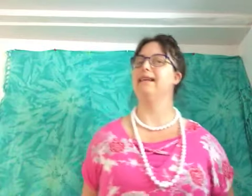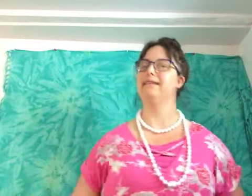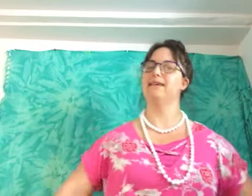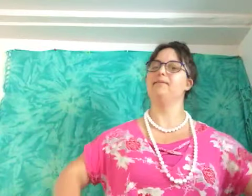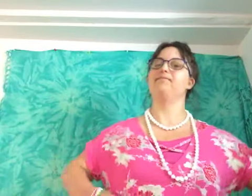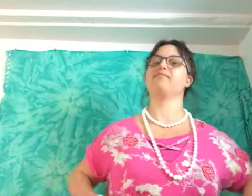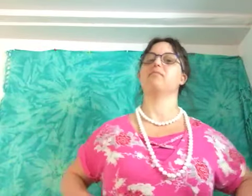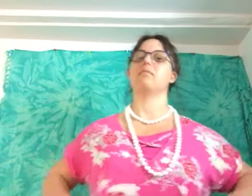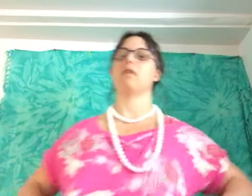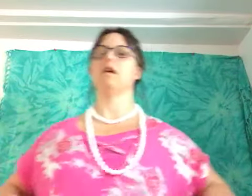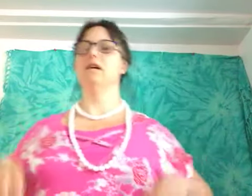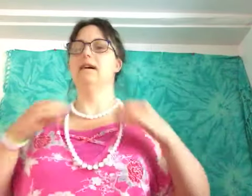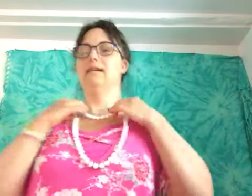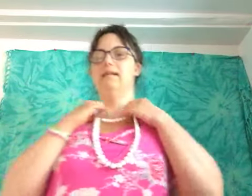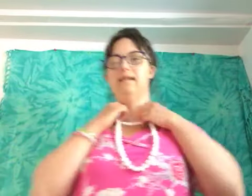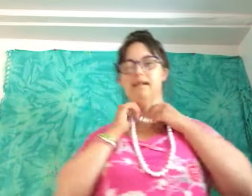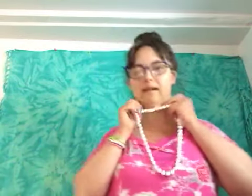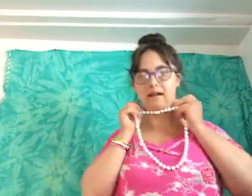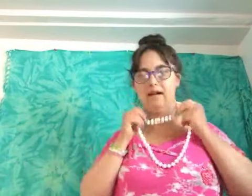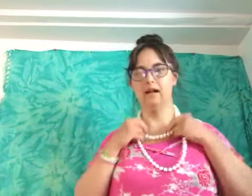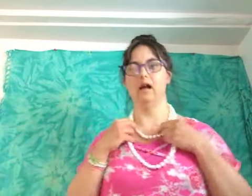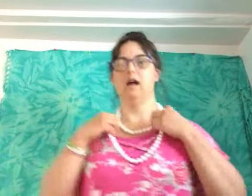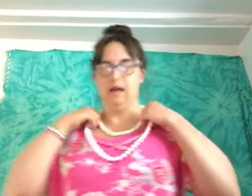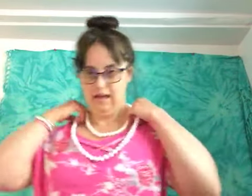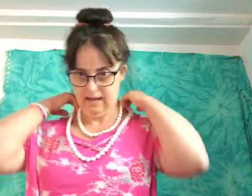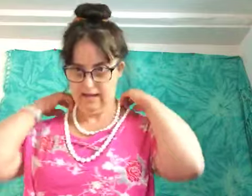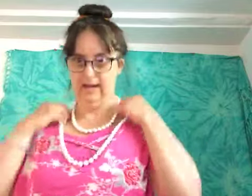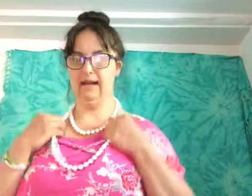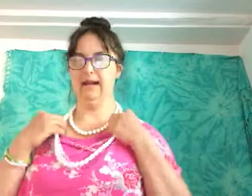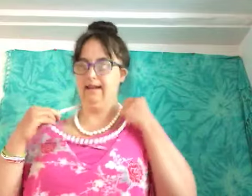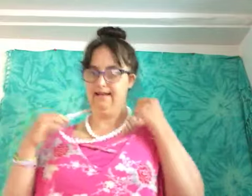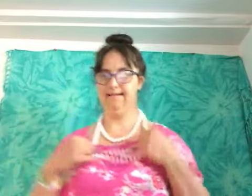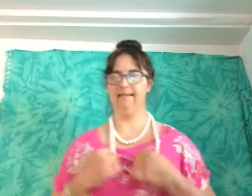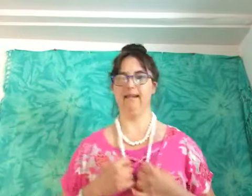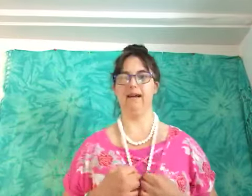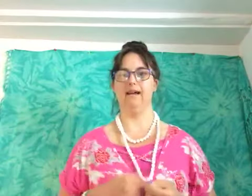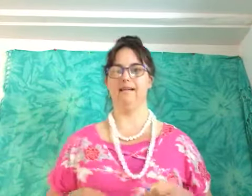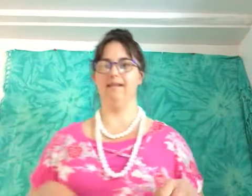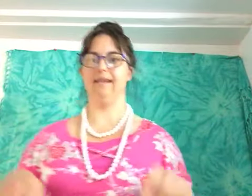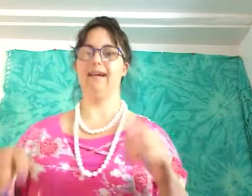yeah